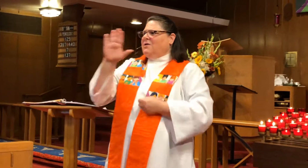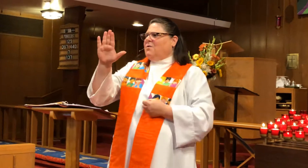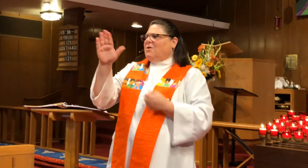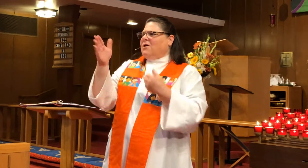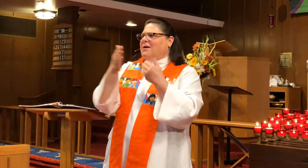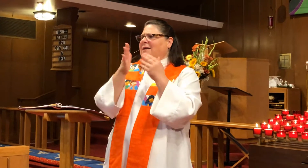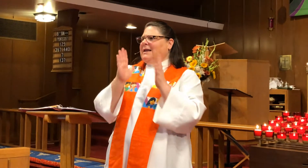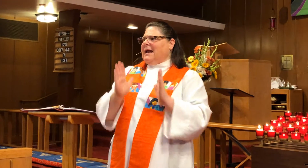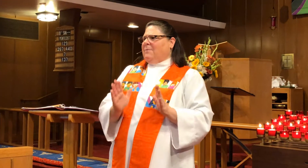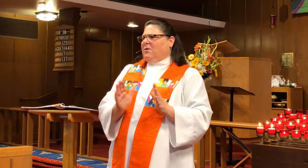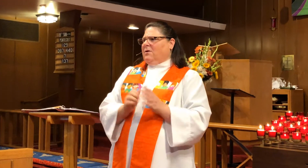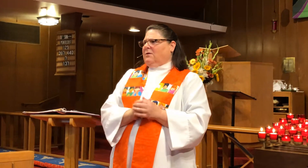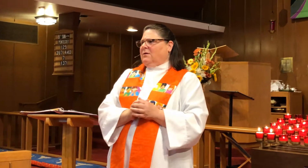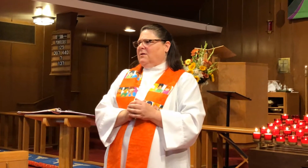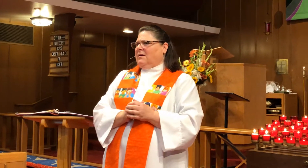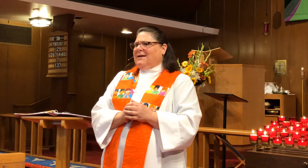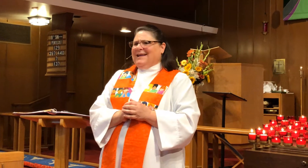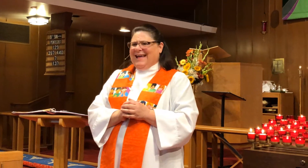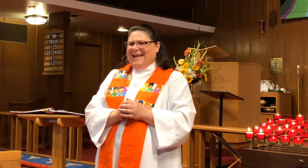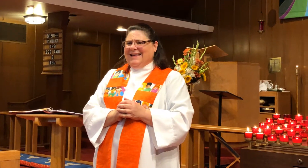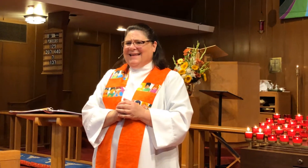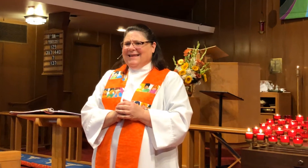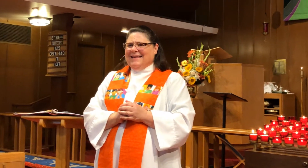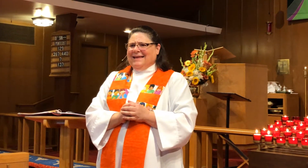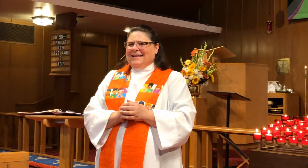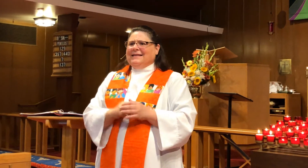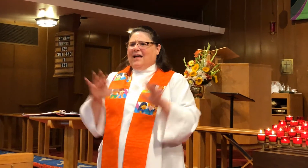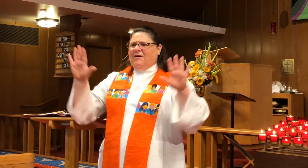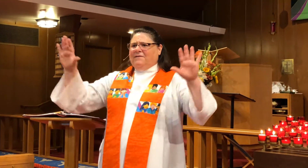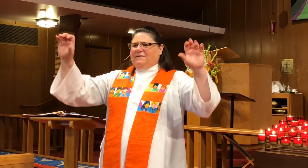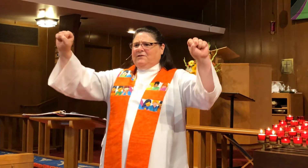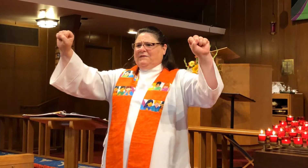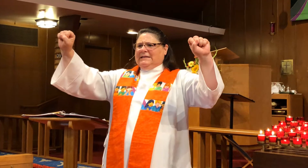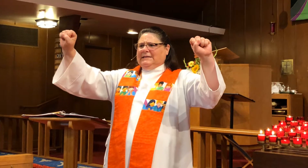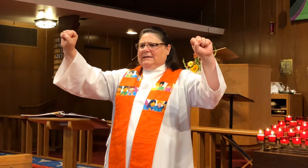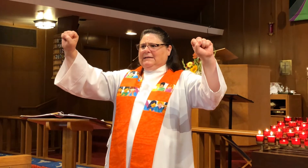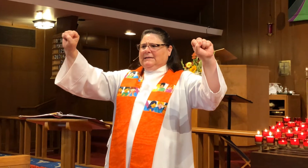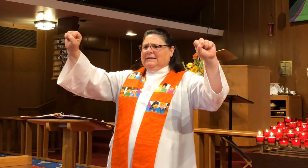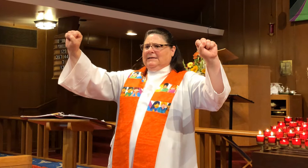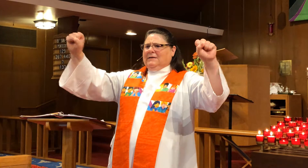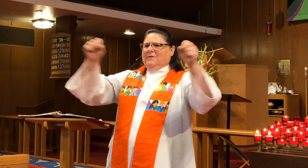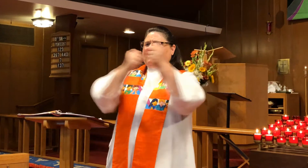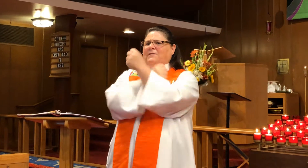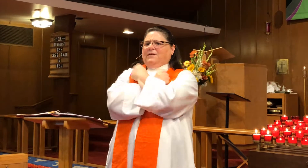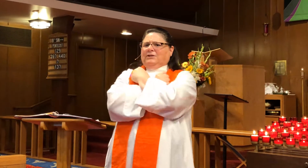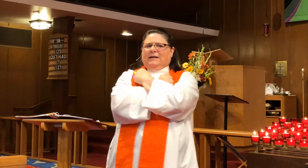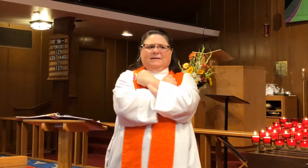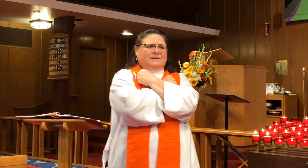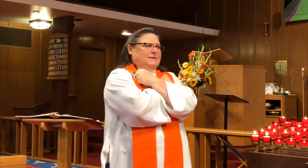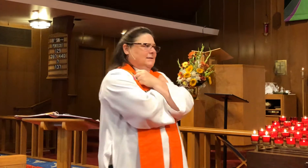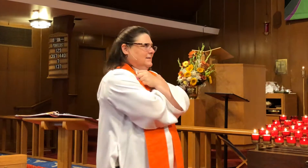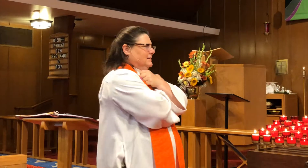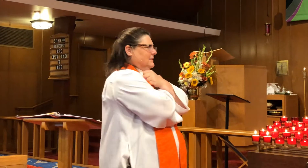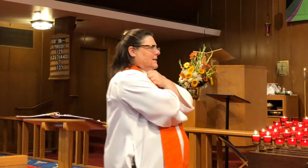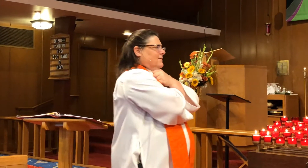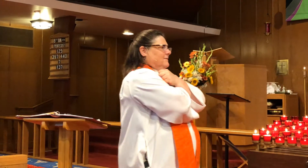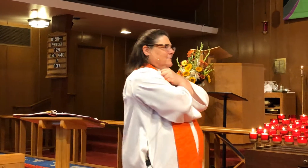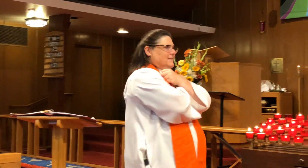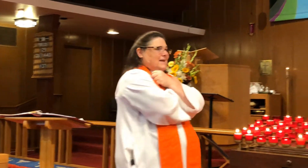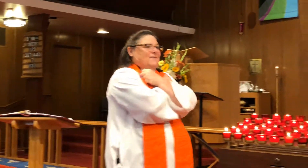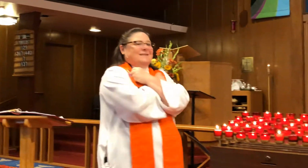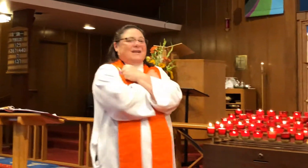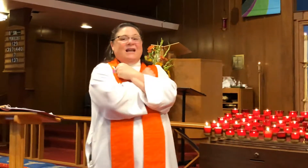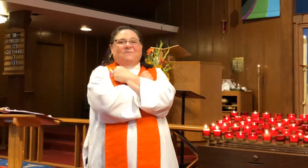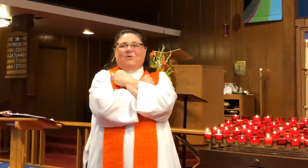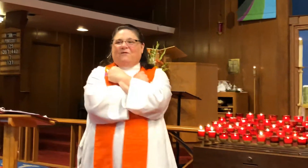your neighbor. Yeah? Love. Two fists. Cross over your chest. Love.